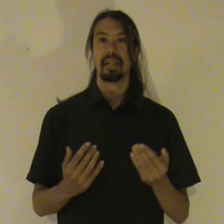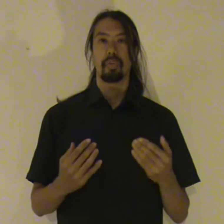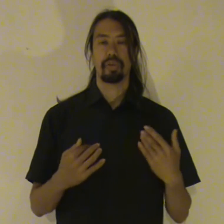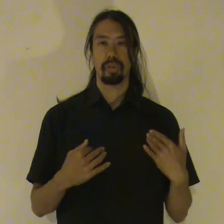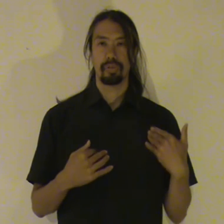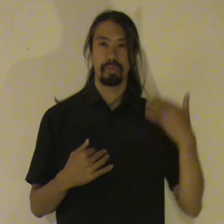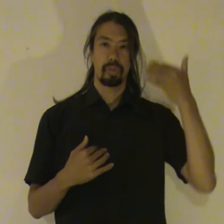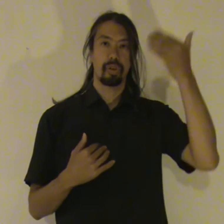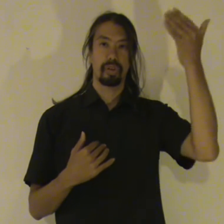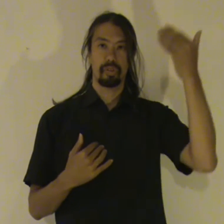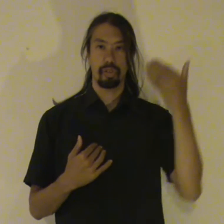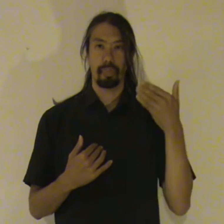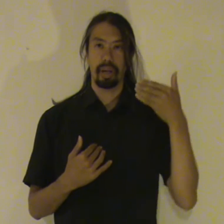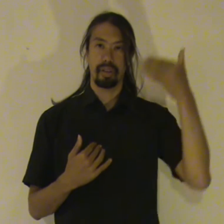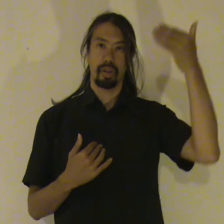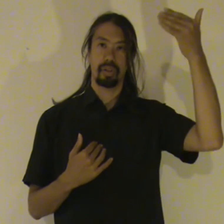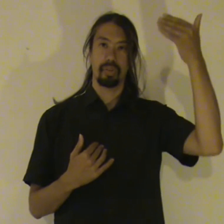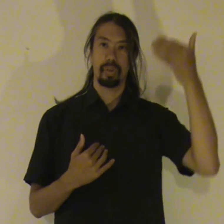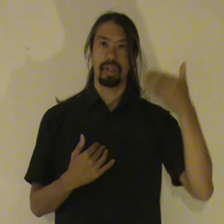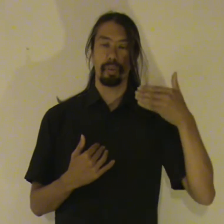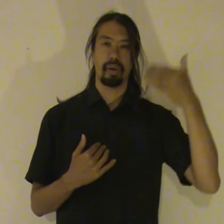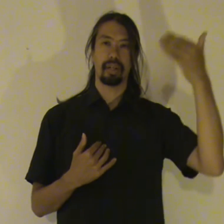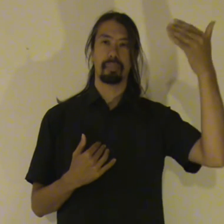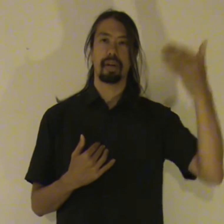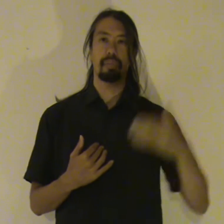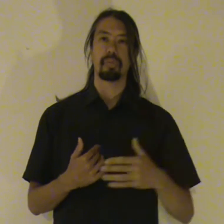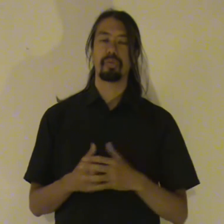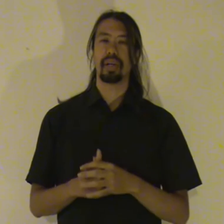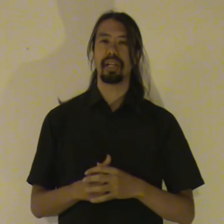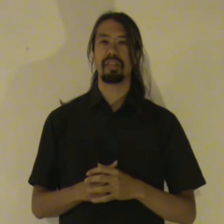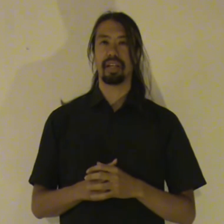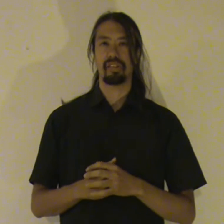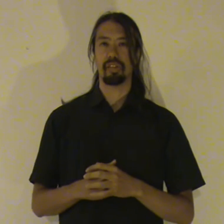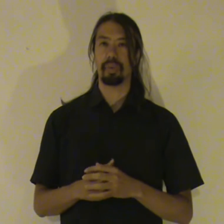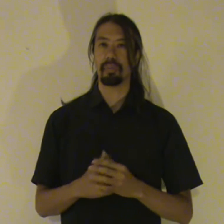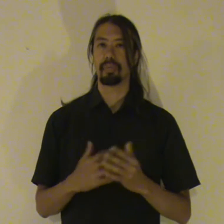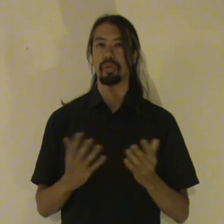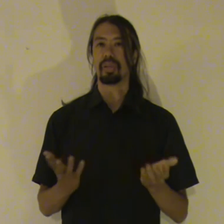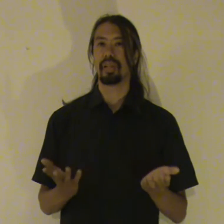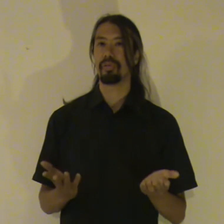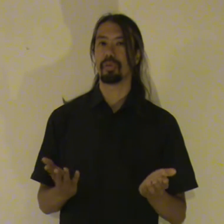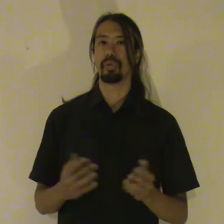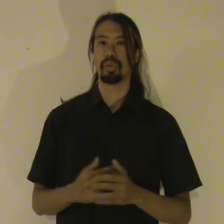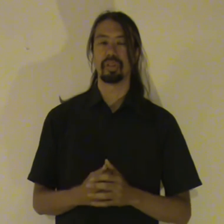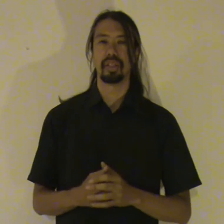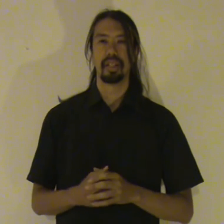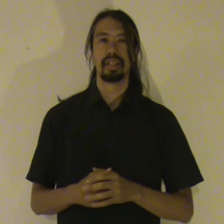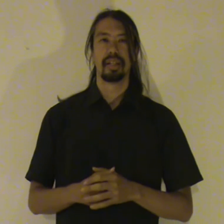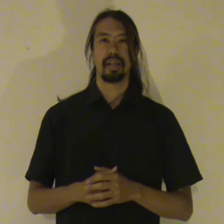Once you've trodden a certain path a lot within the brain. That path becomes very easily accessible. becomes your default route. Like